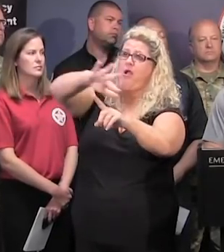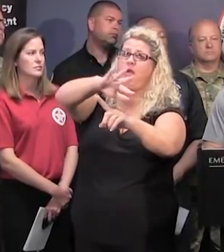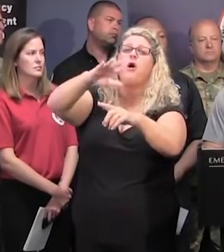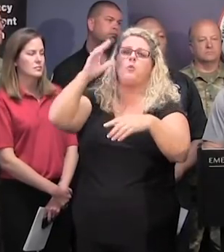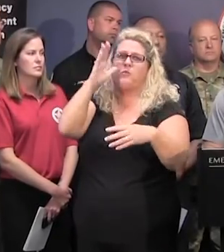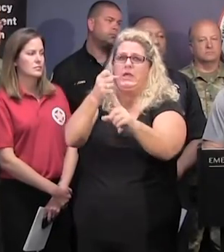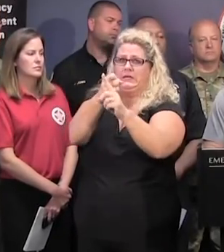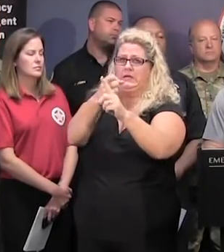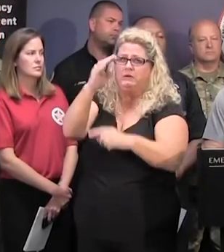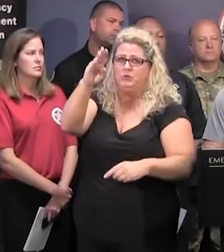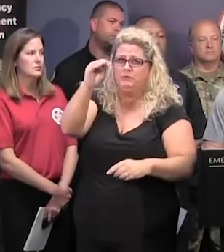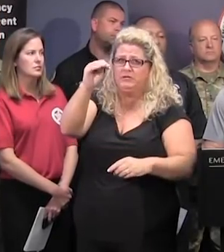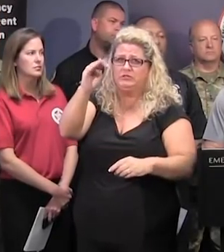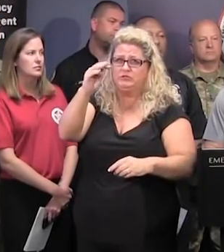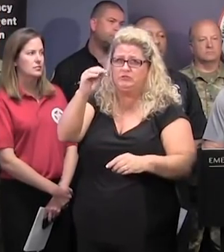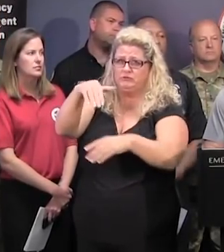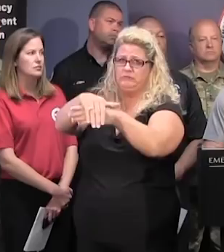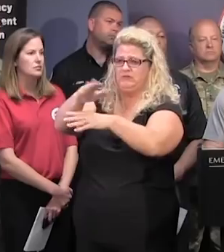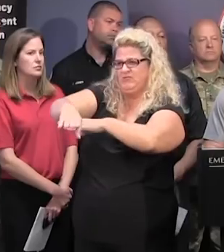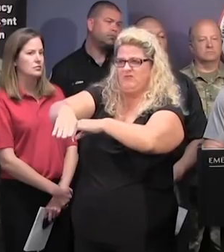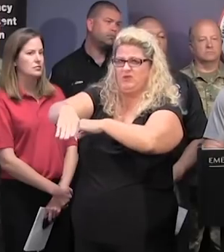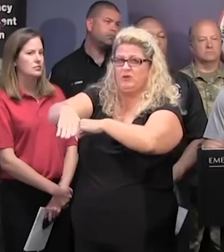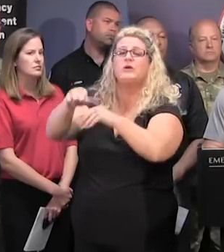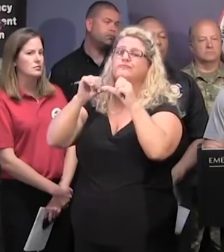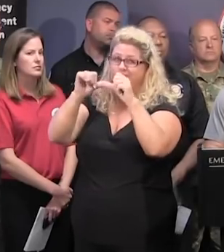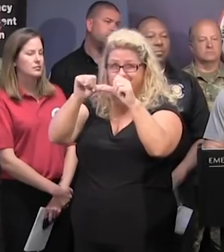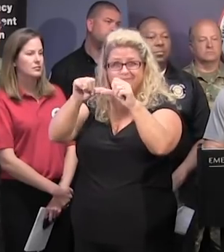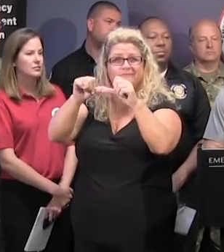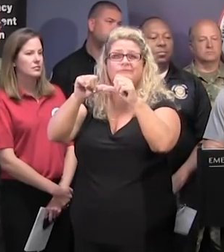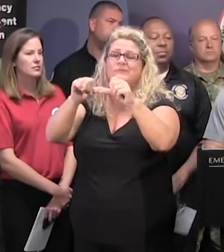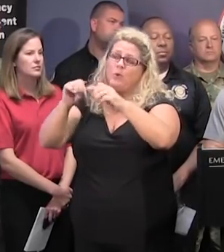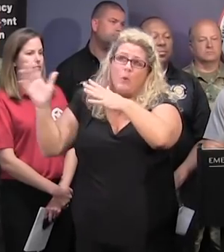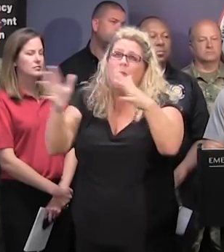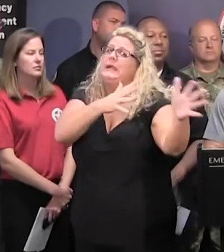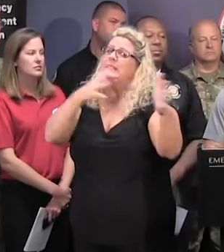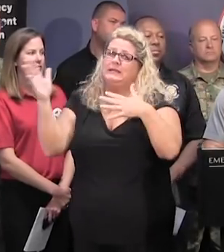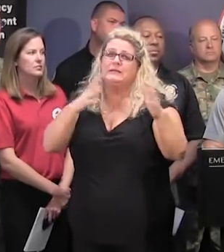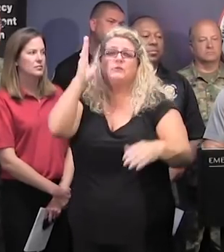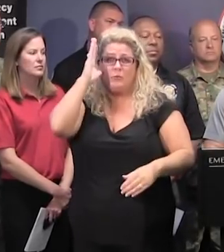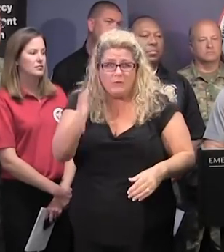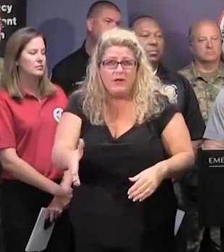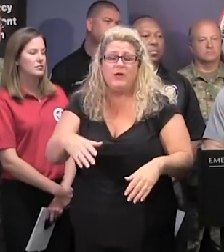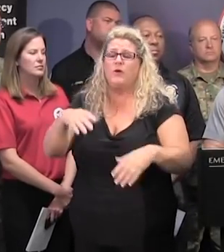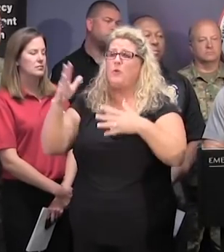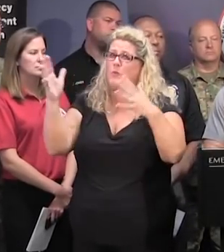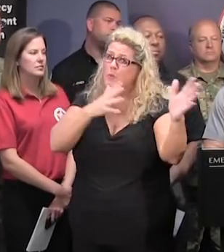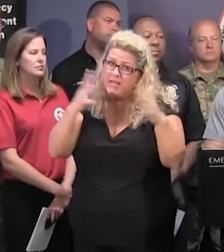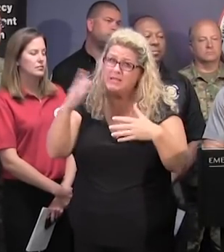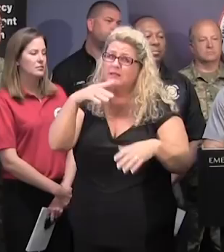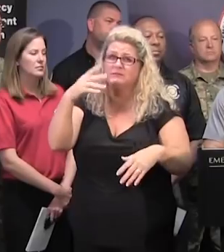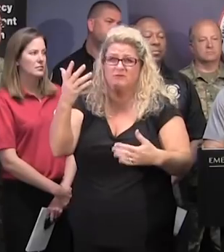this afternoon and evening. There will be a prolonged period of damaging winds in this area, with tropical storm force winds